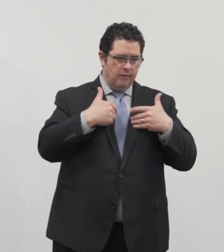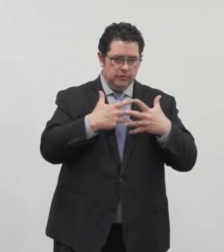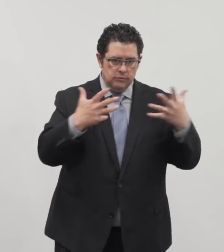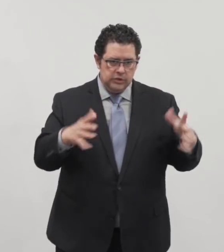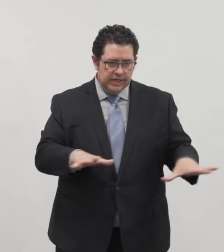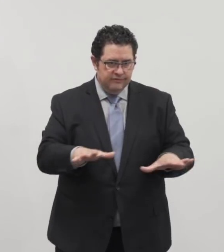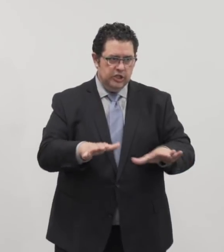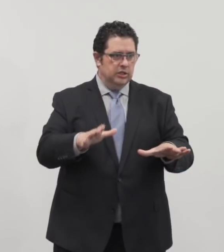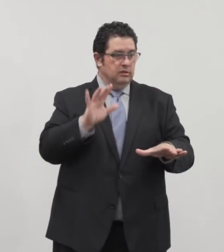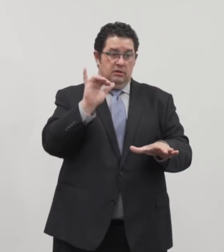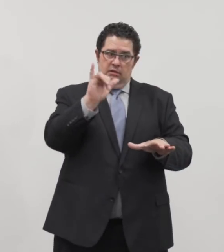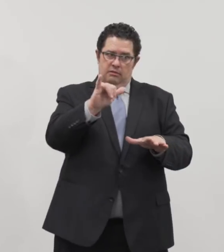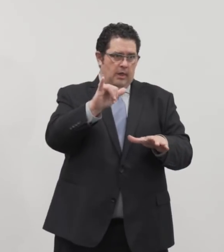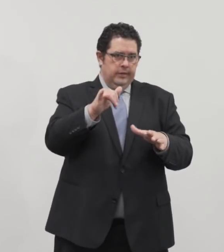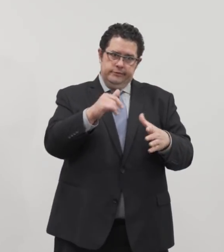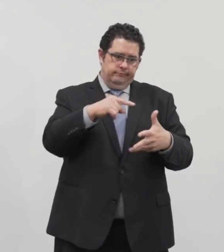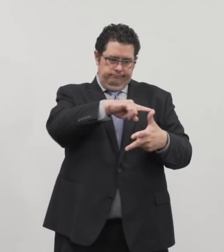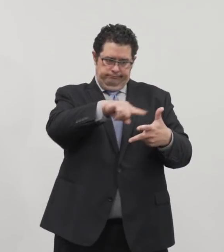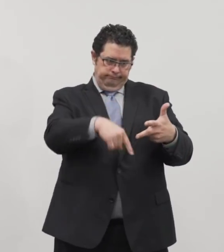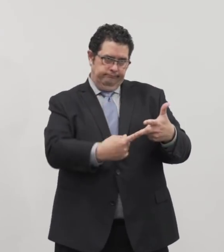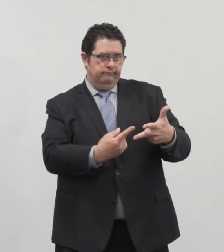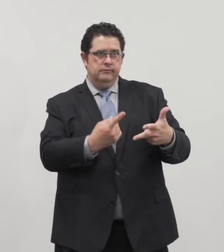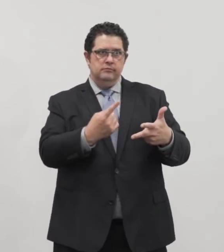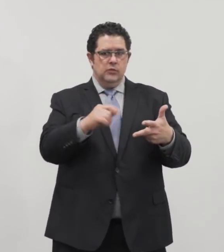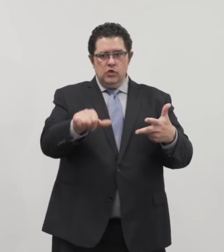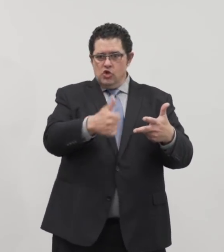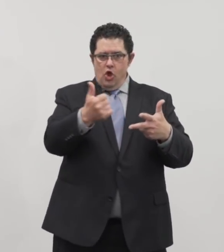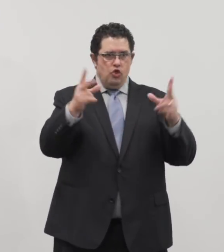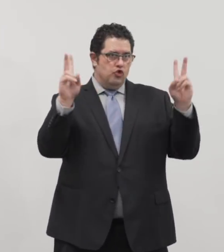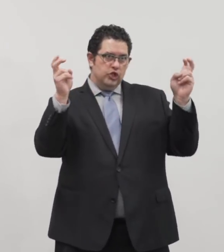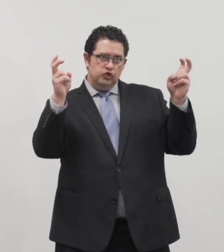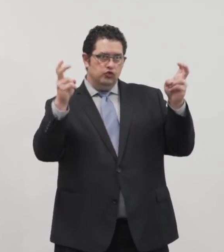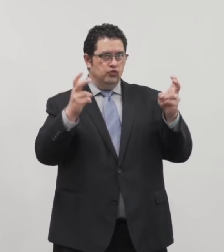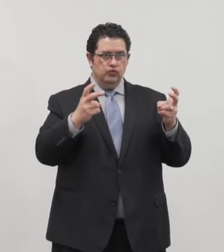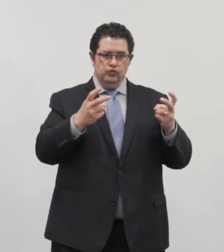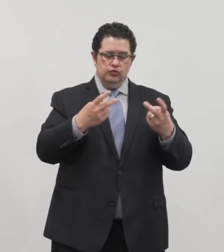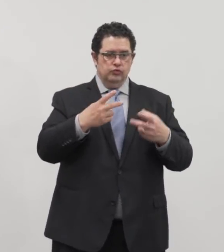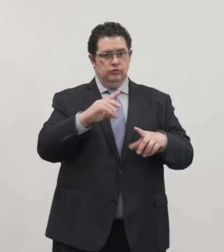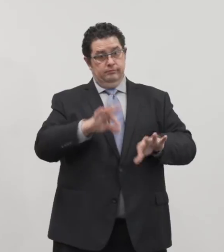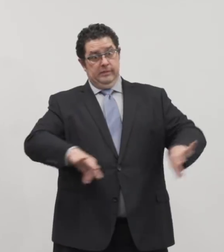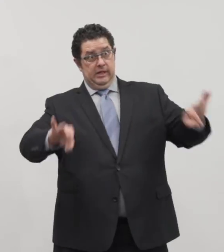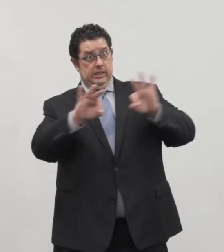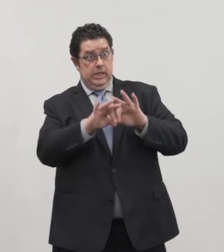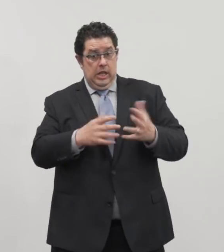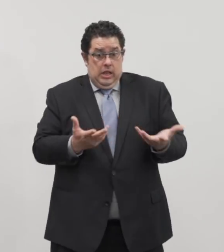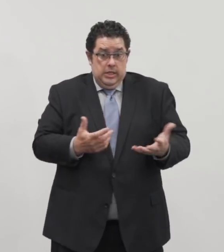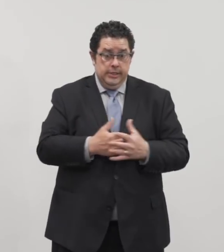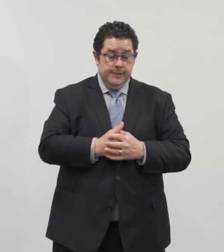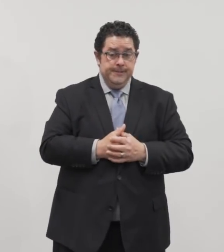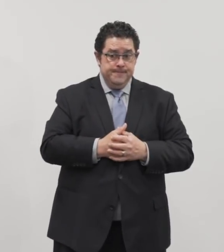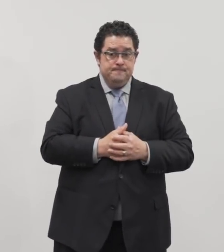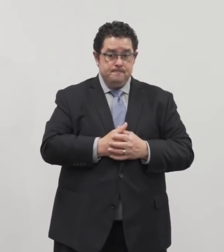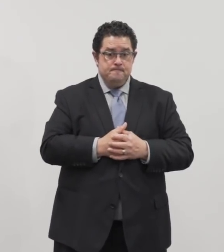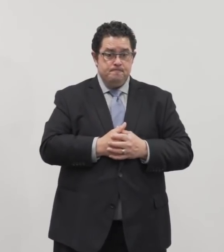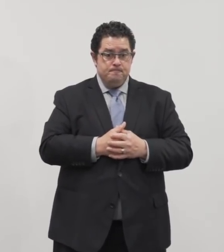that's a variable as well. But these other issues are all, they're all a big deal. And we understand that